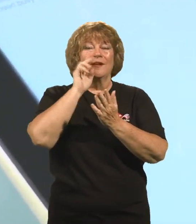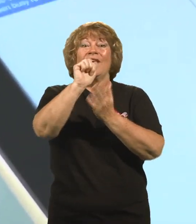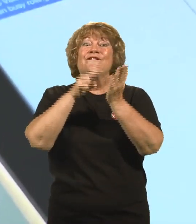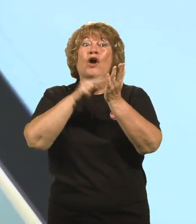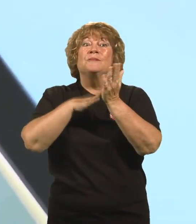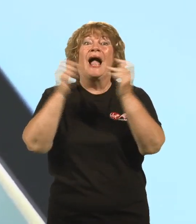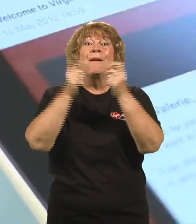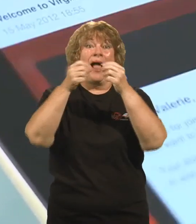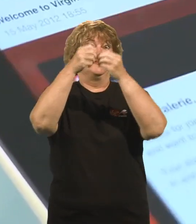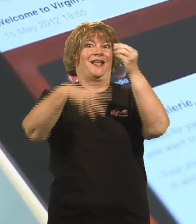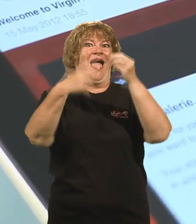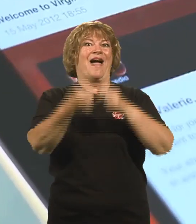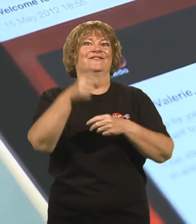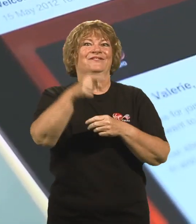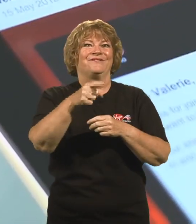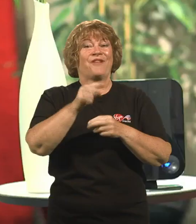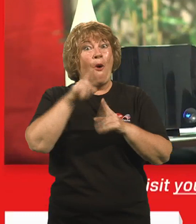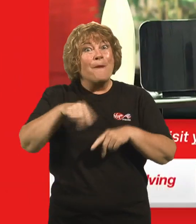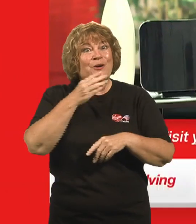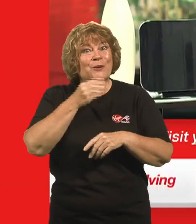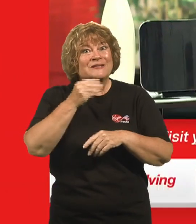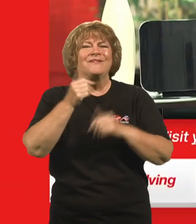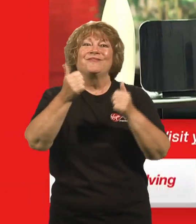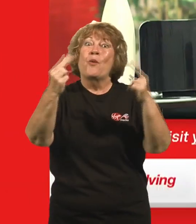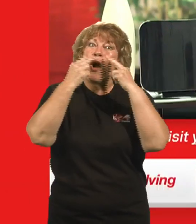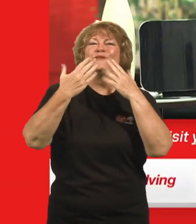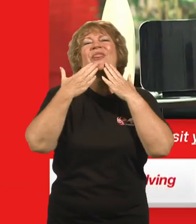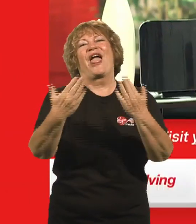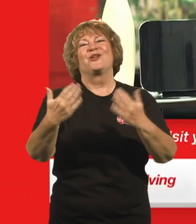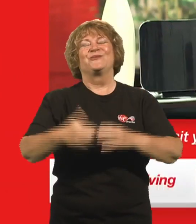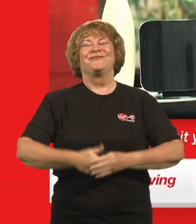should see all your Virgin Media emails. I hope this has been helpful helpful and thank you for watching.